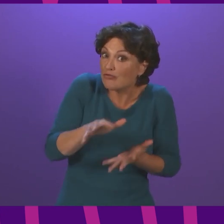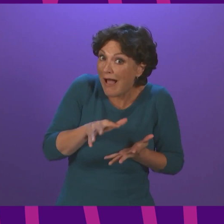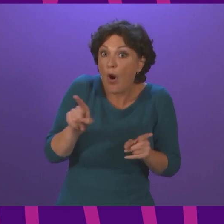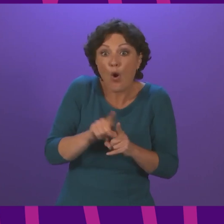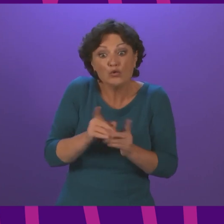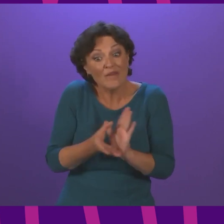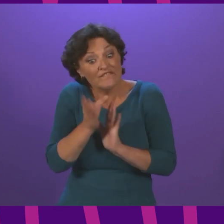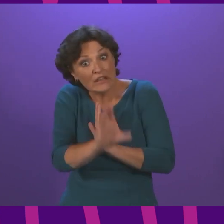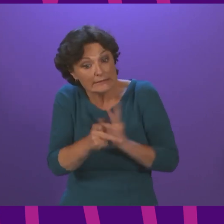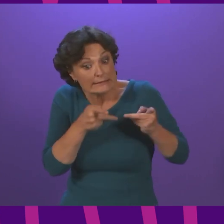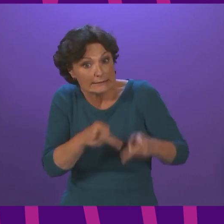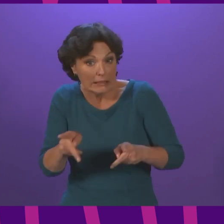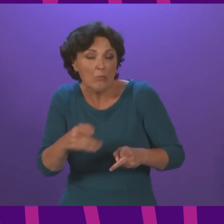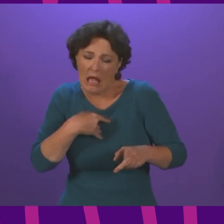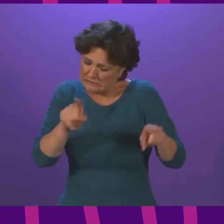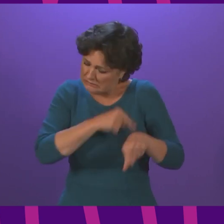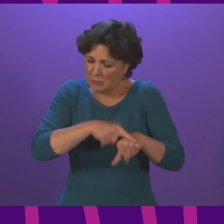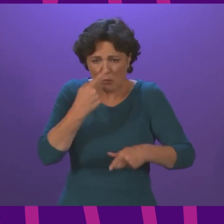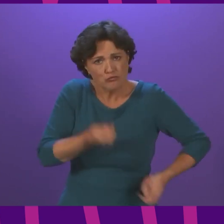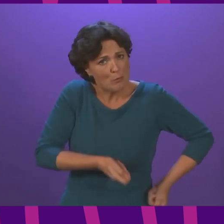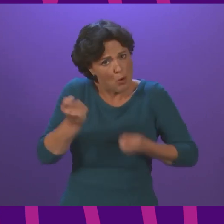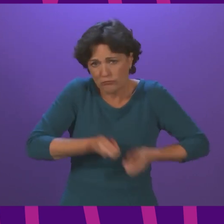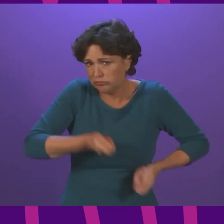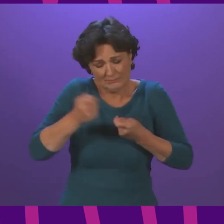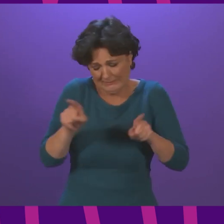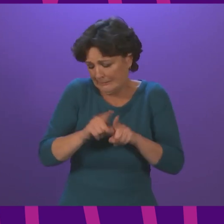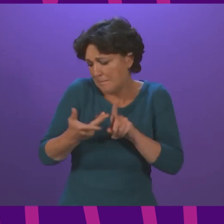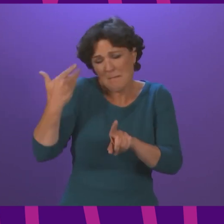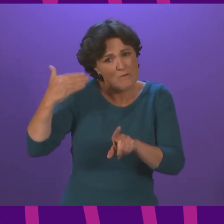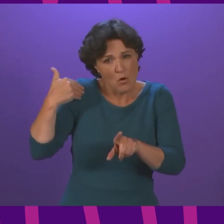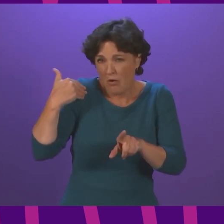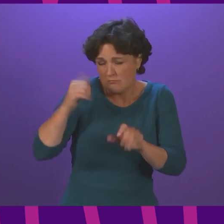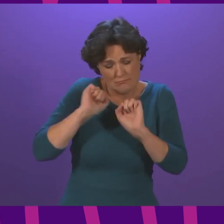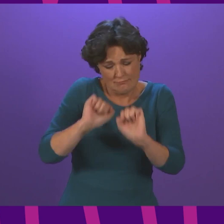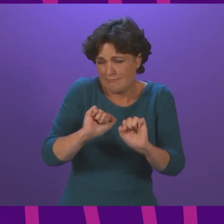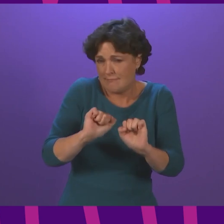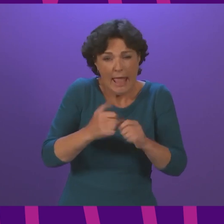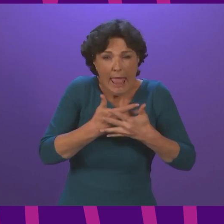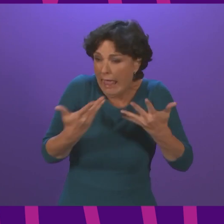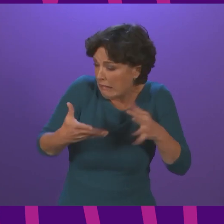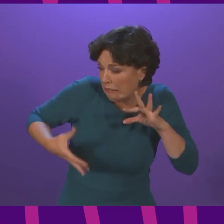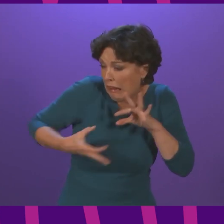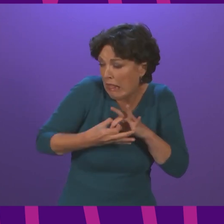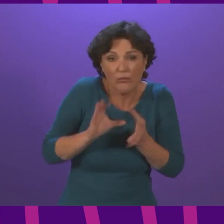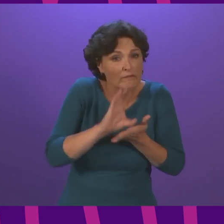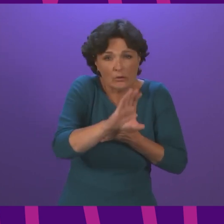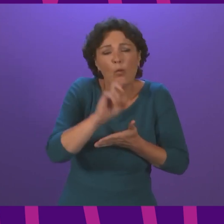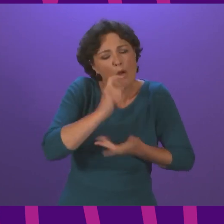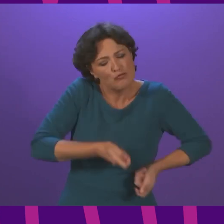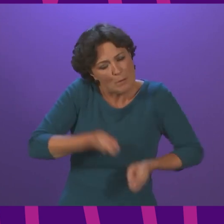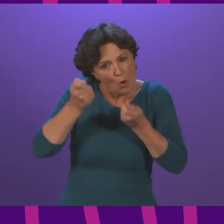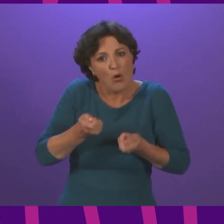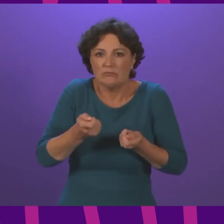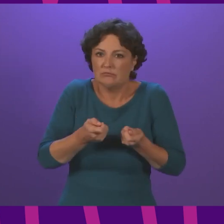funding scheme and of course we will report as we have done against previous funding streams for businesses we will report